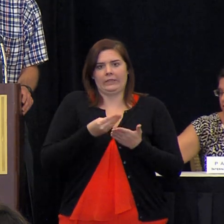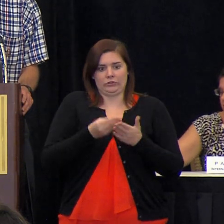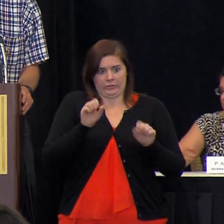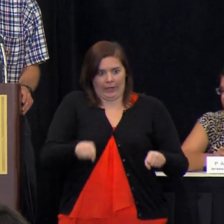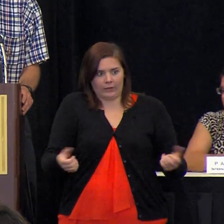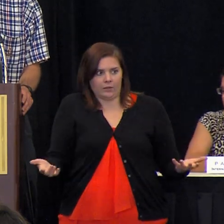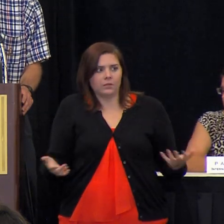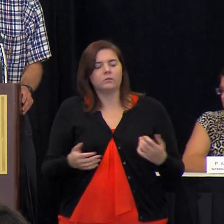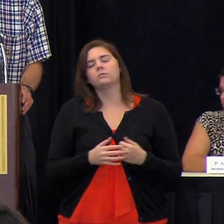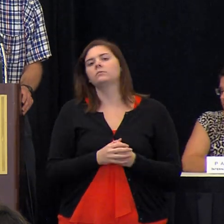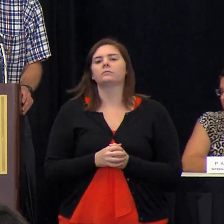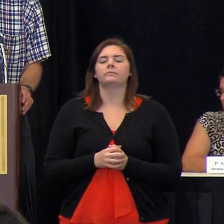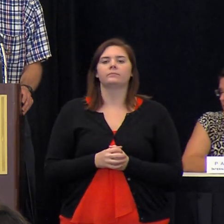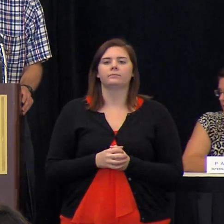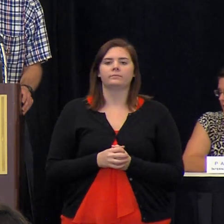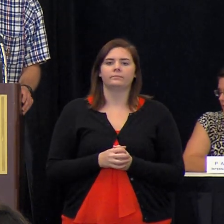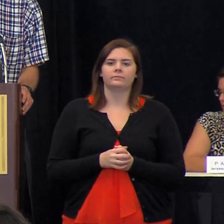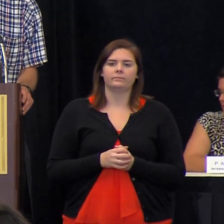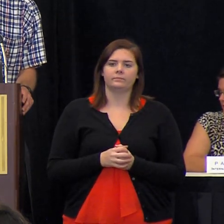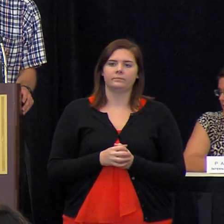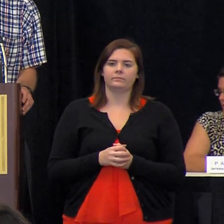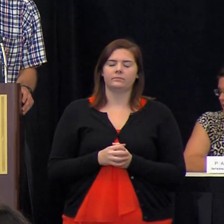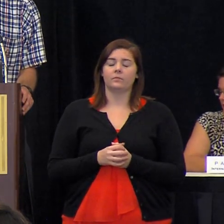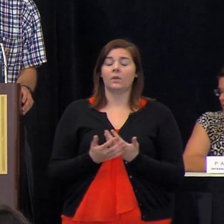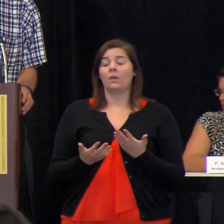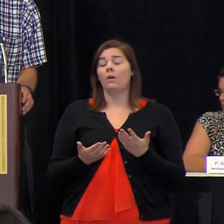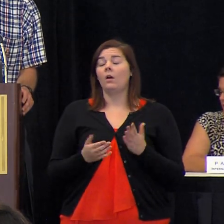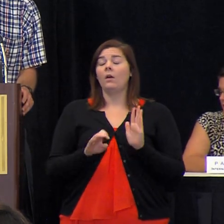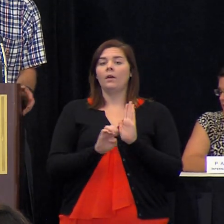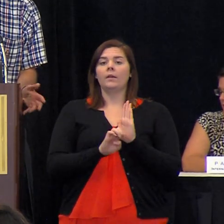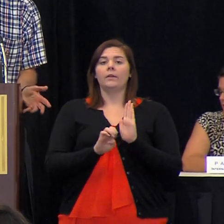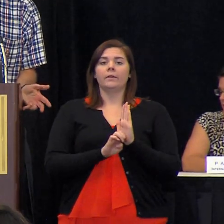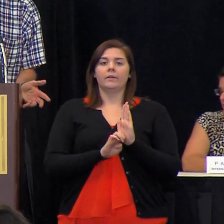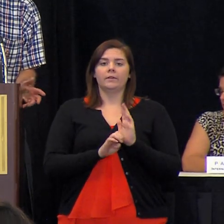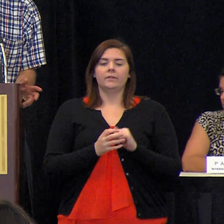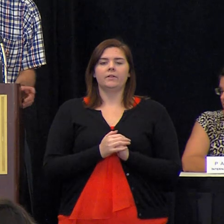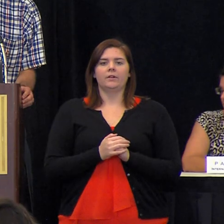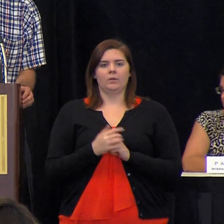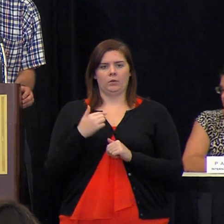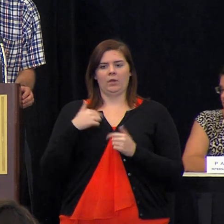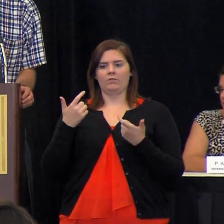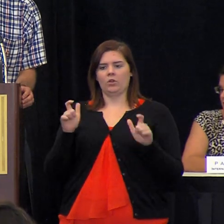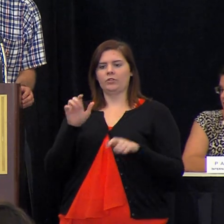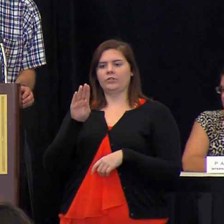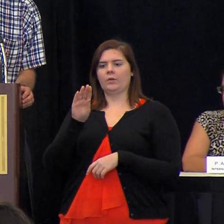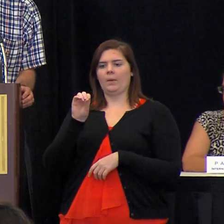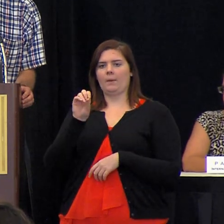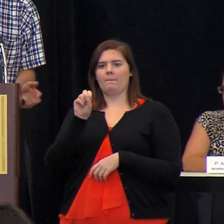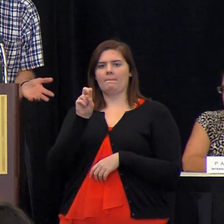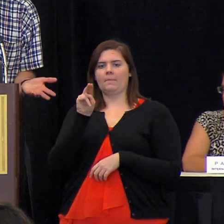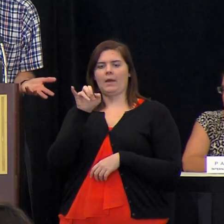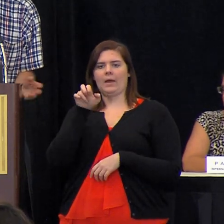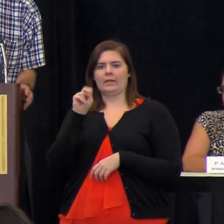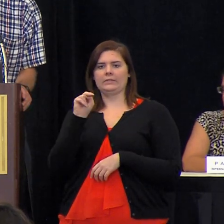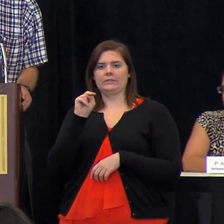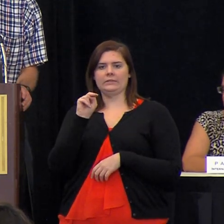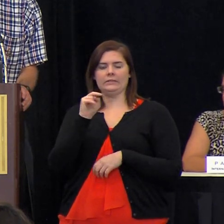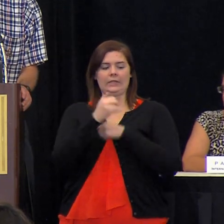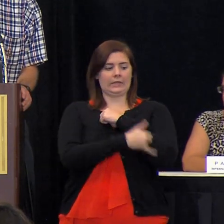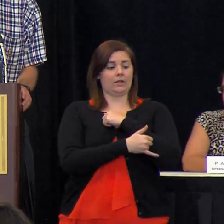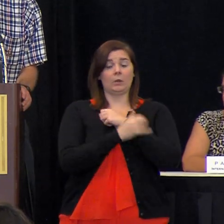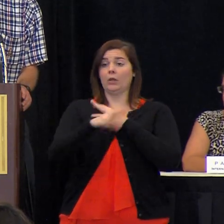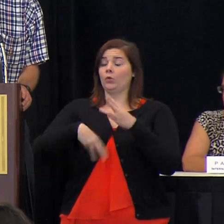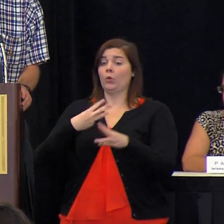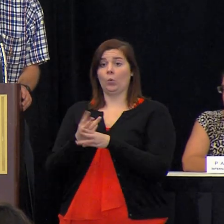and for example we have the largest bosnian community in the country in the world here outside